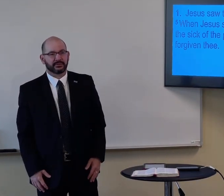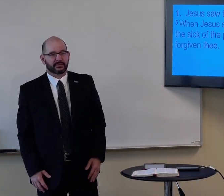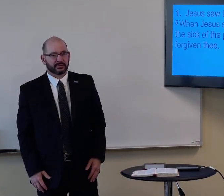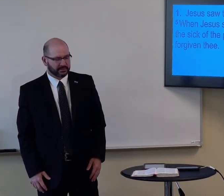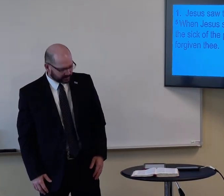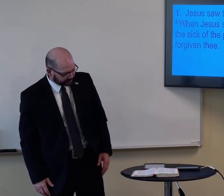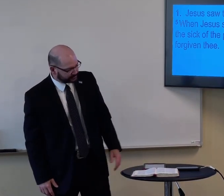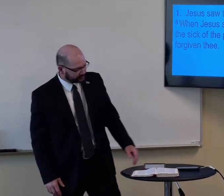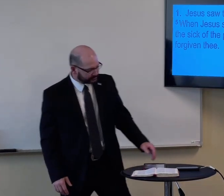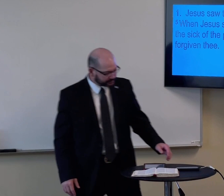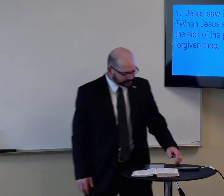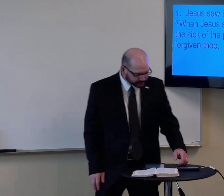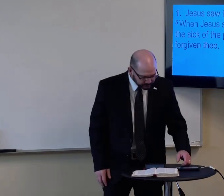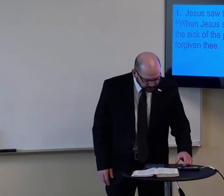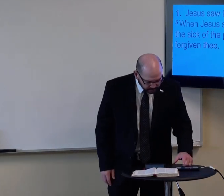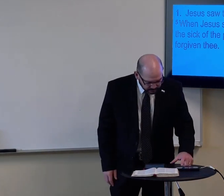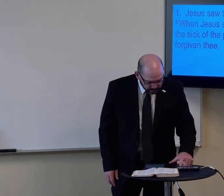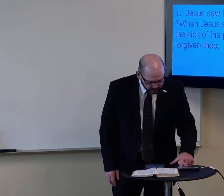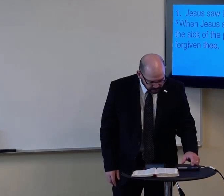And Jesus, he said, I forgive your sin.